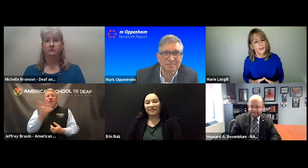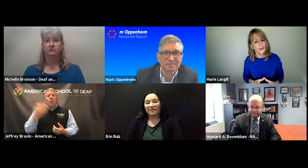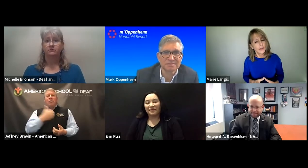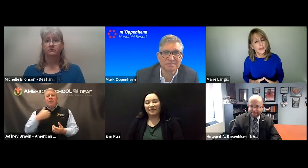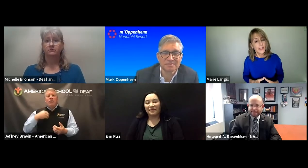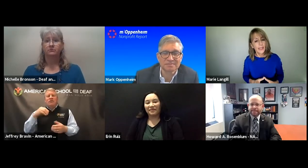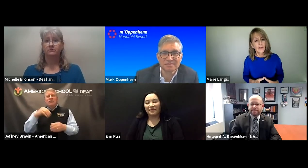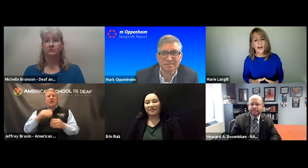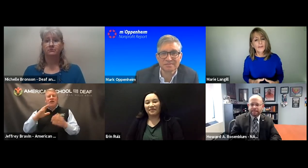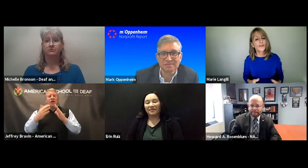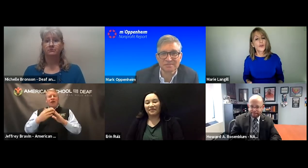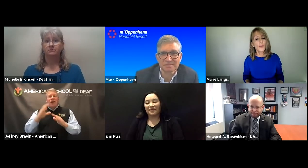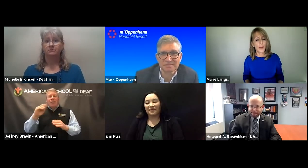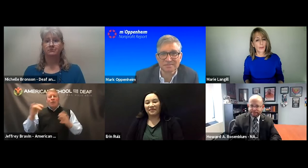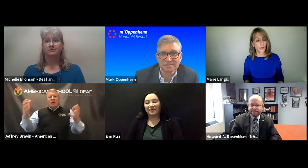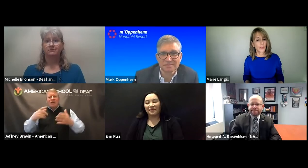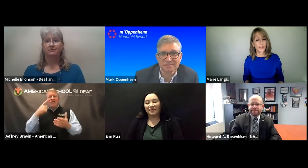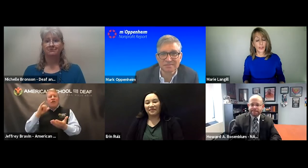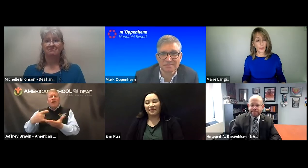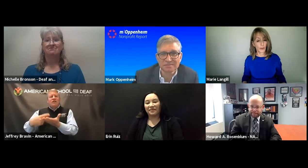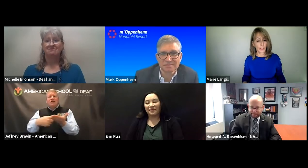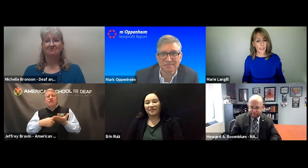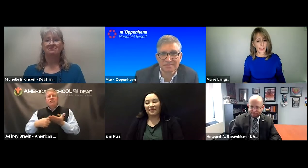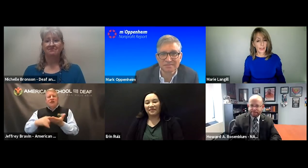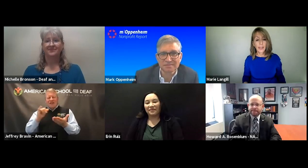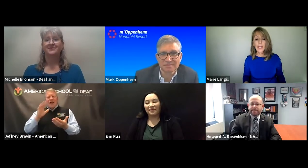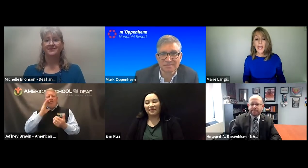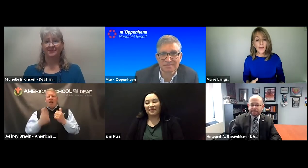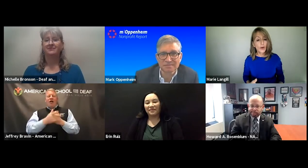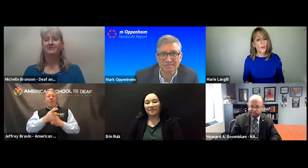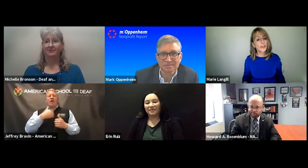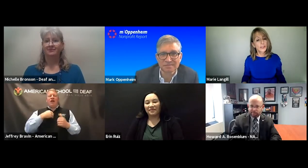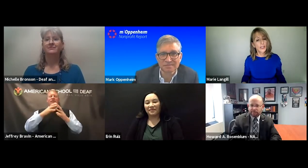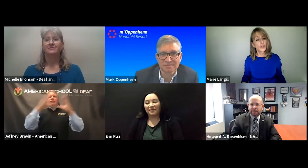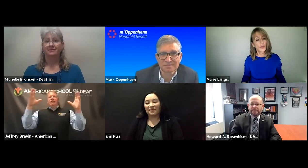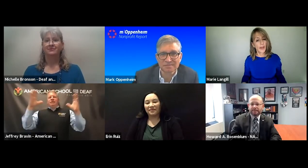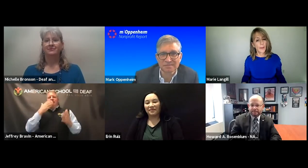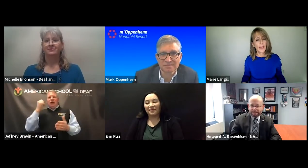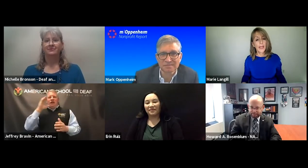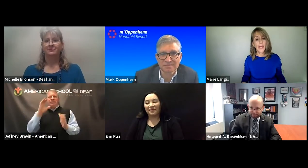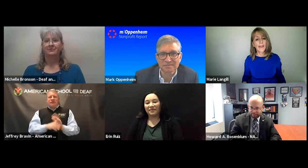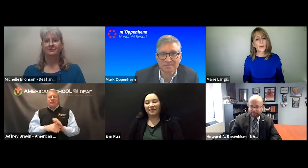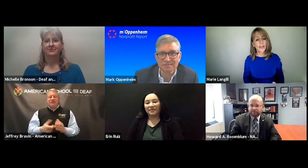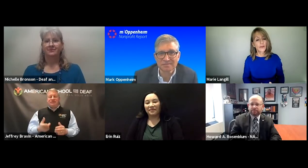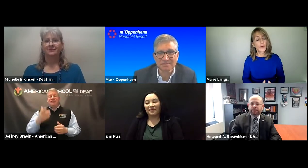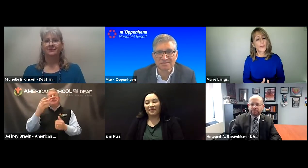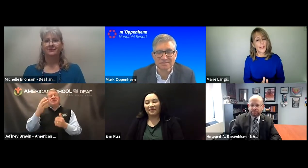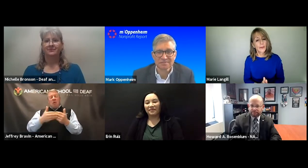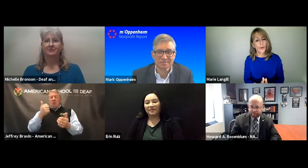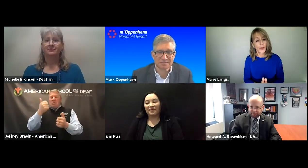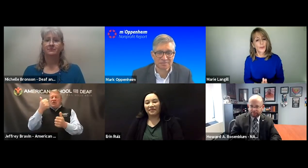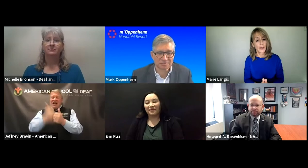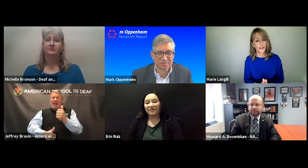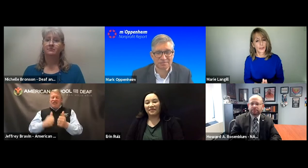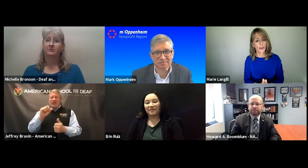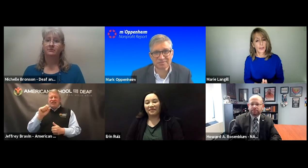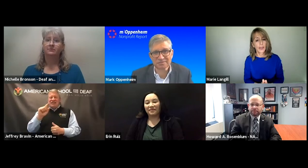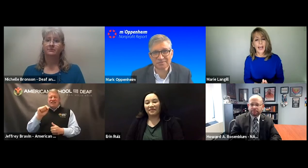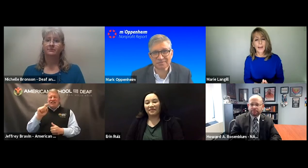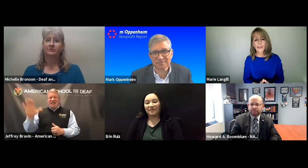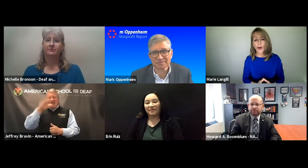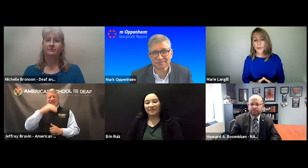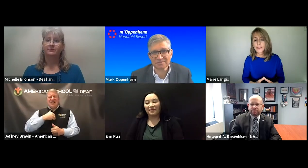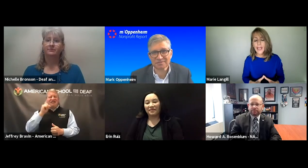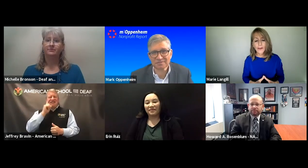discussion. Involve a few members within the community. Have an open discussion with them, and that will give you a better, broader picture.